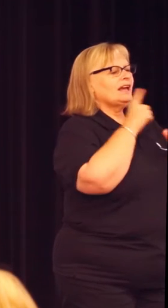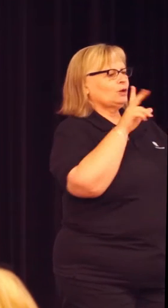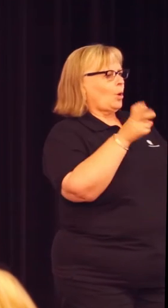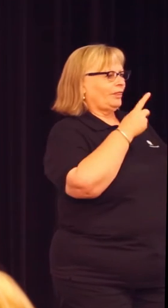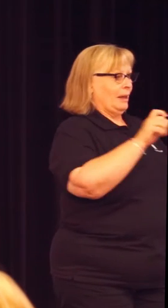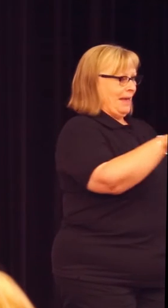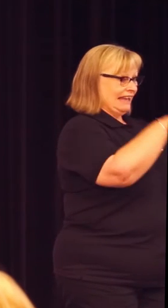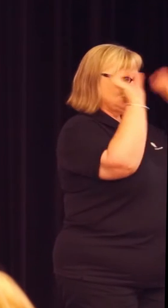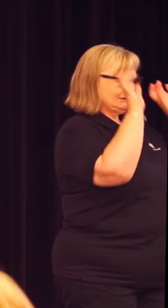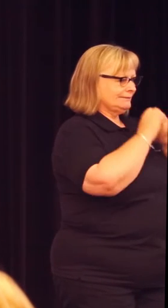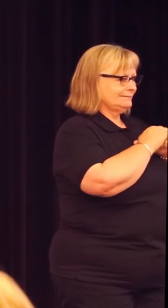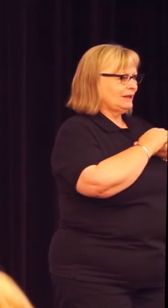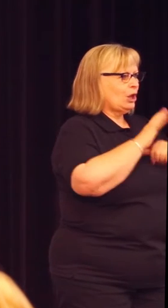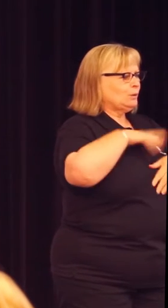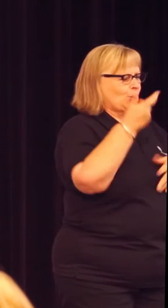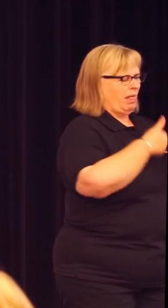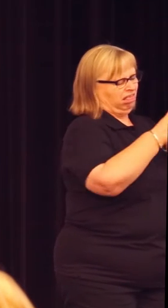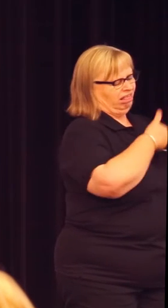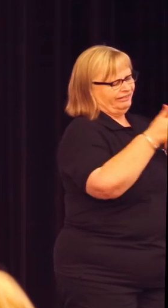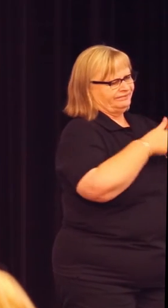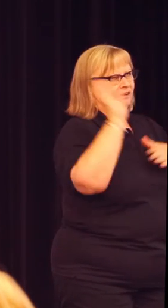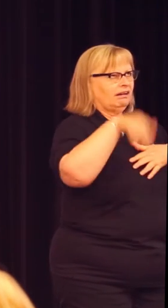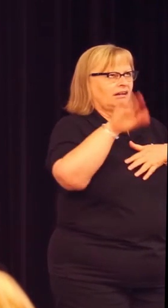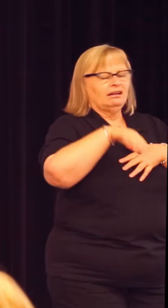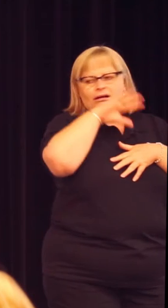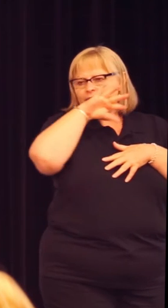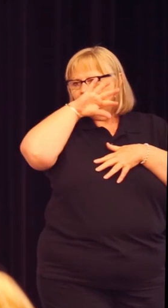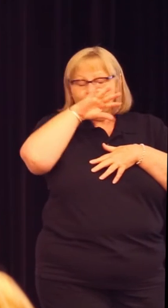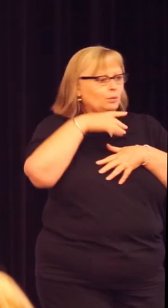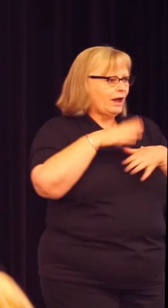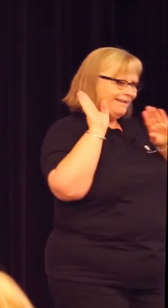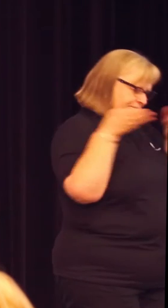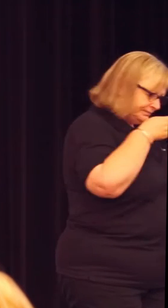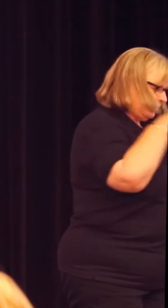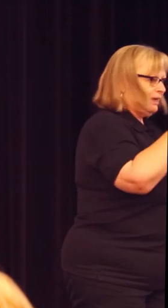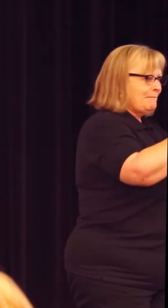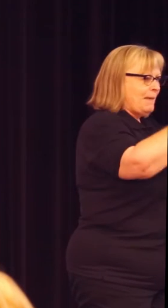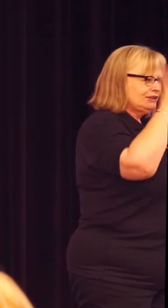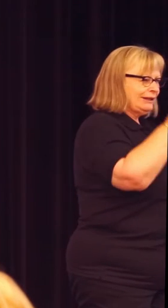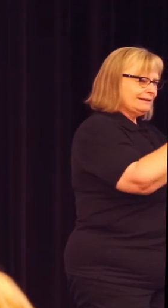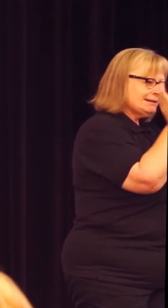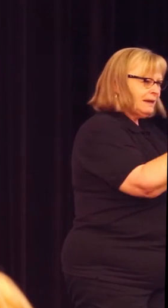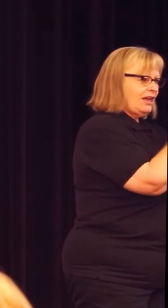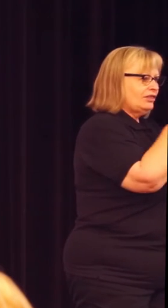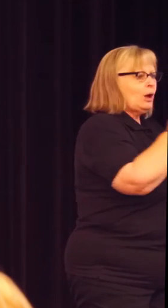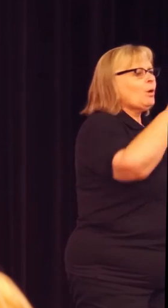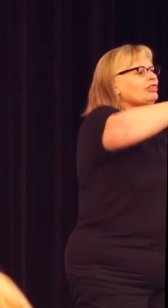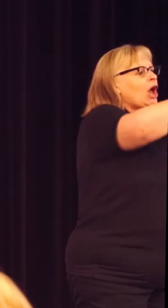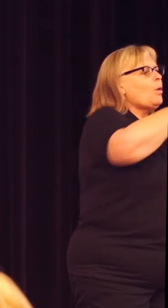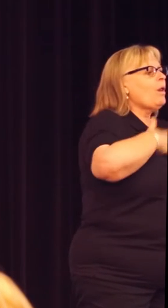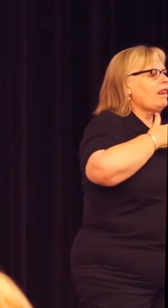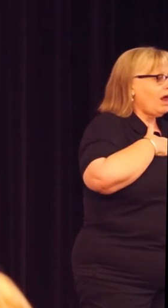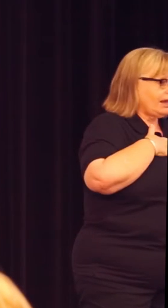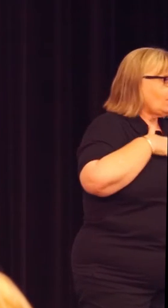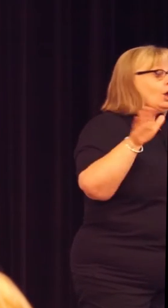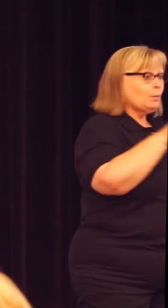Let's remove the mundane and highlight the magic. All those small classes, field work, which we all run at universities,